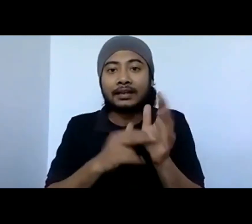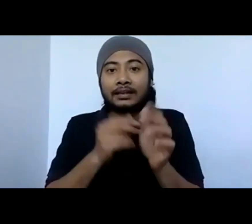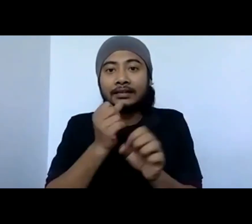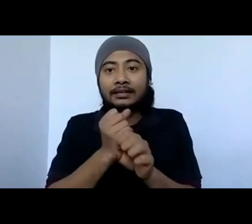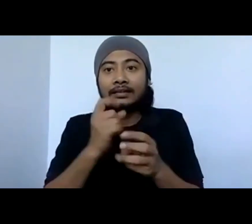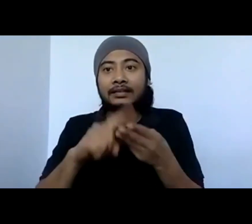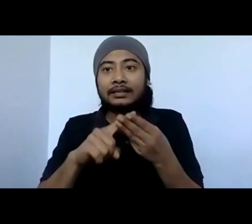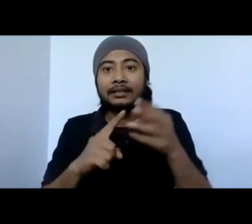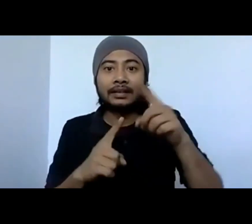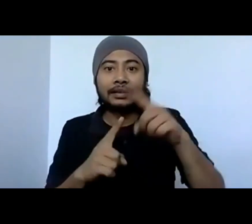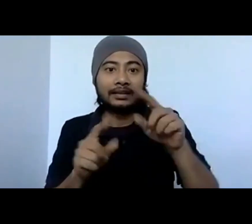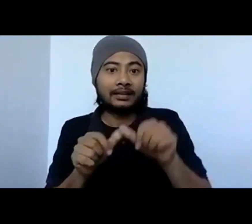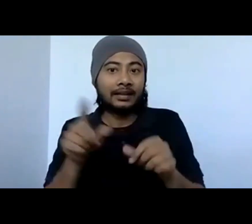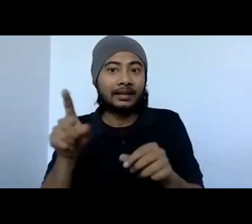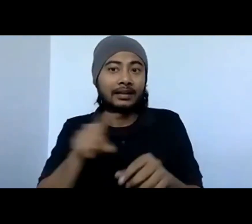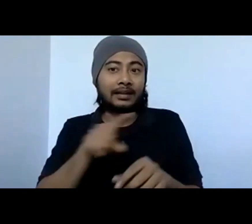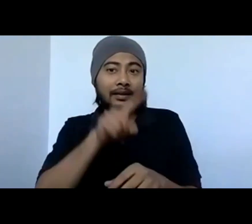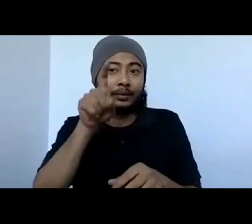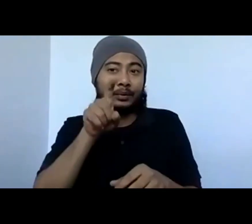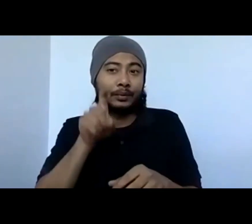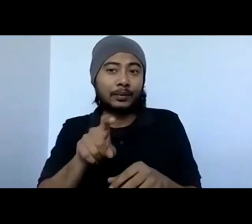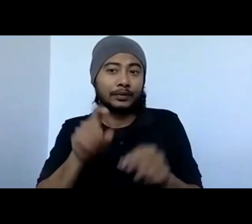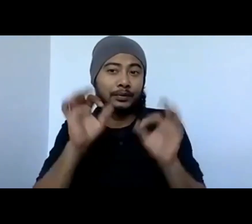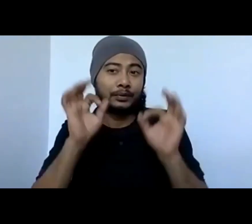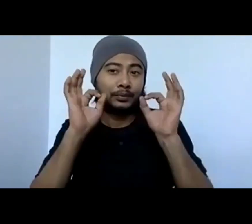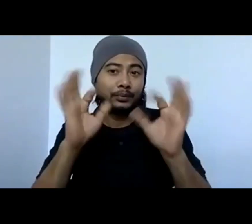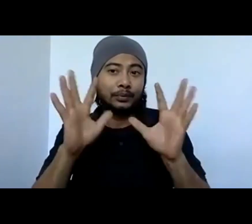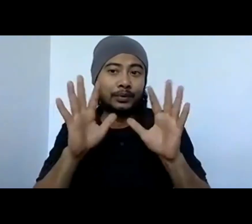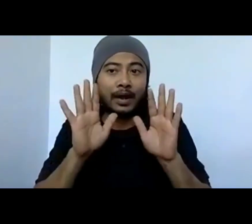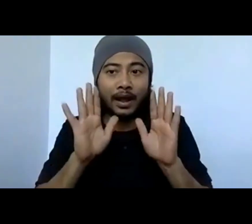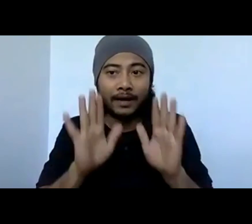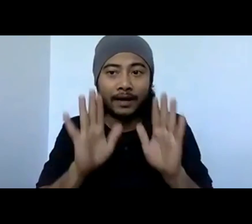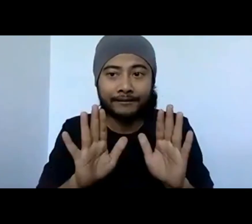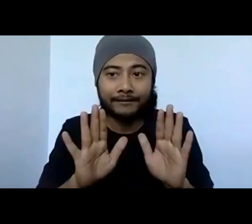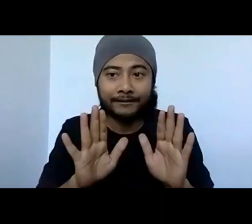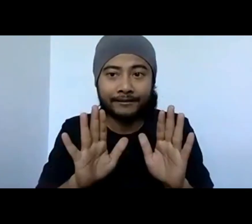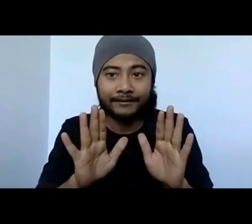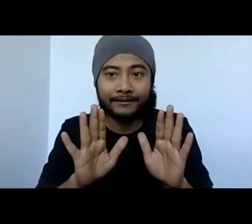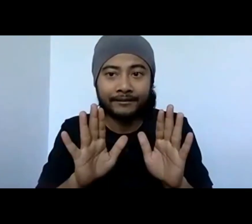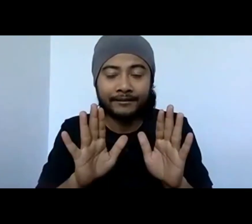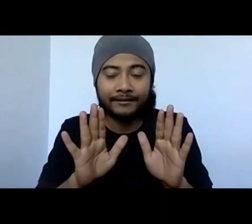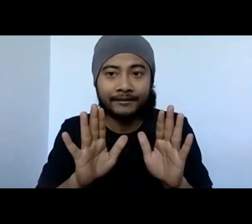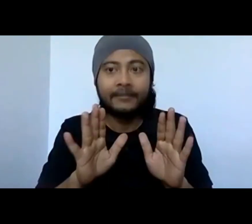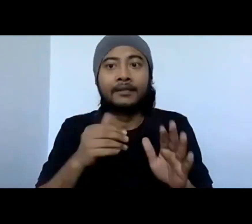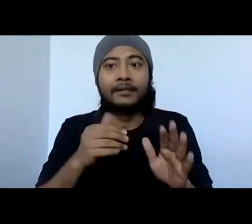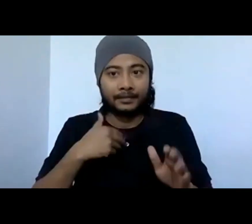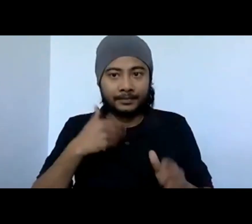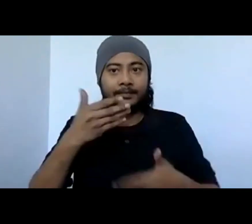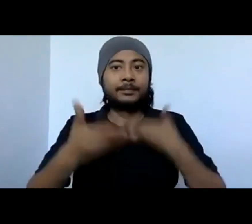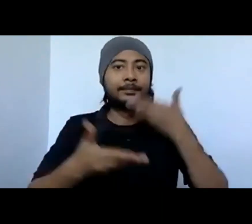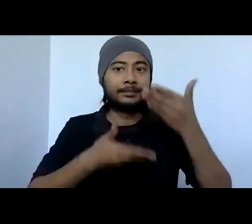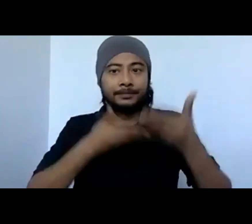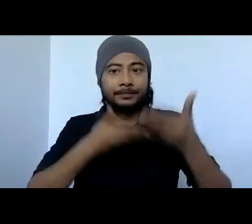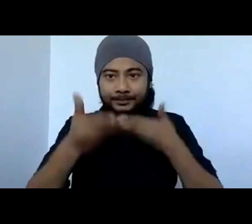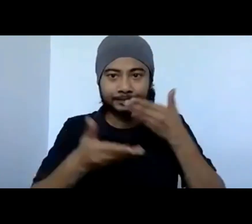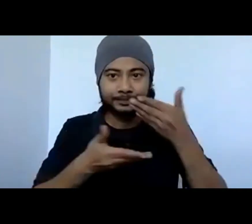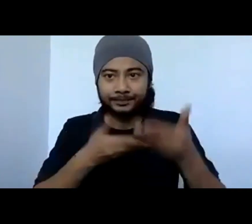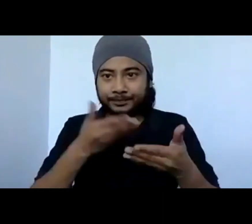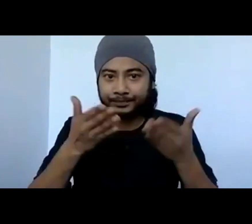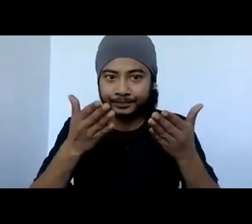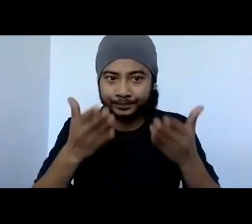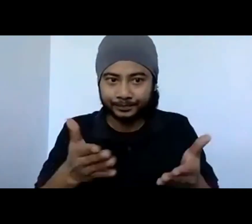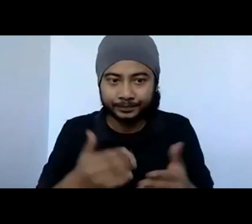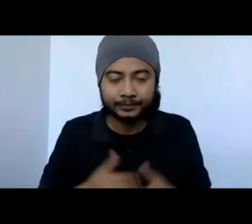minute you have. Okay, so then we've also initiated, you know, things